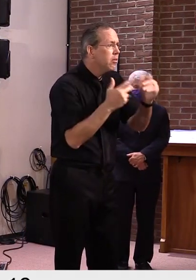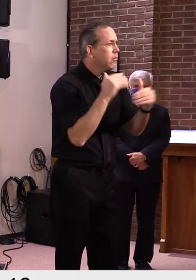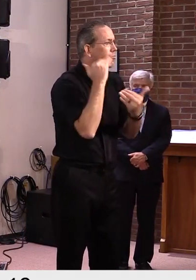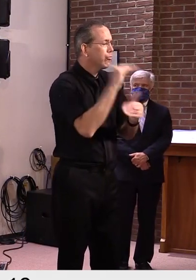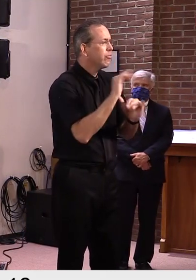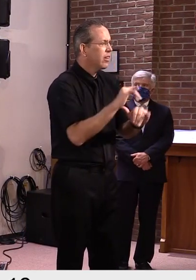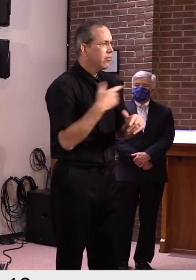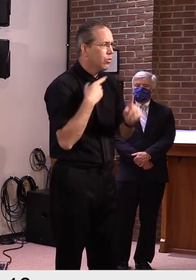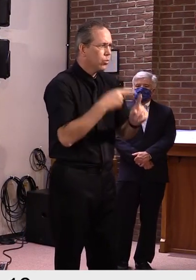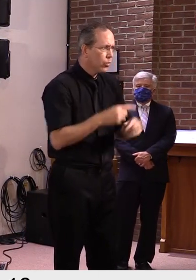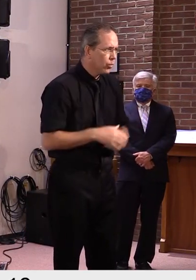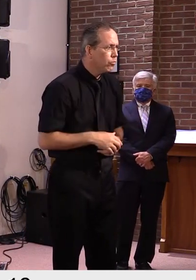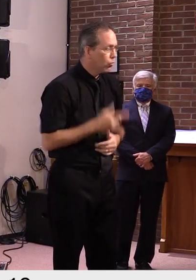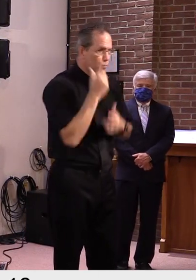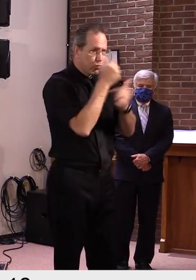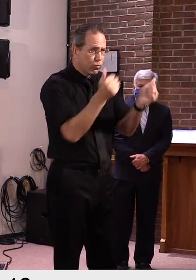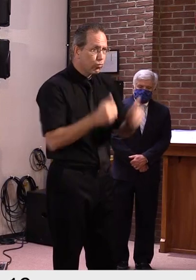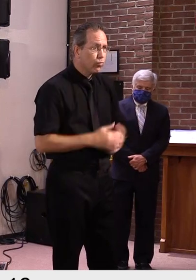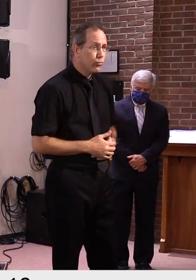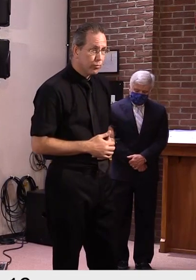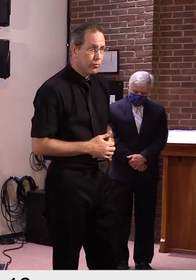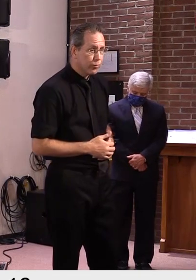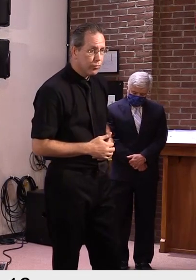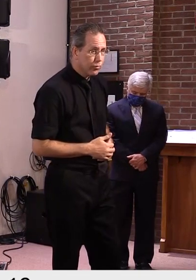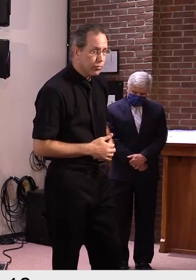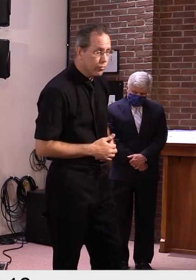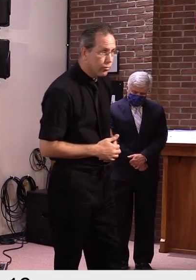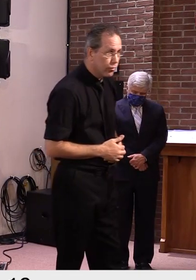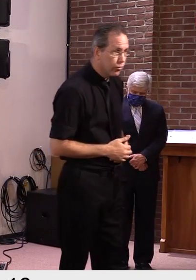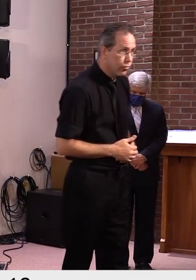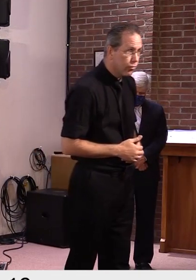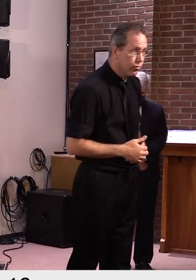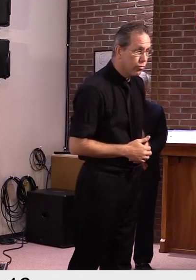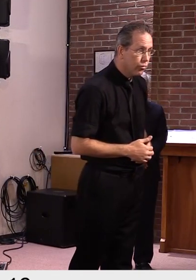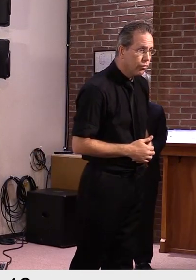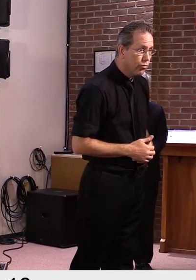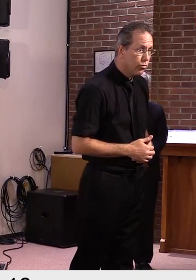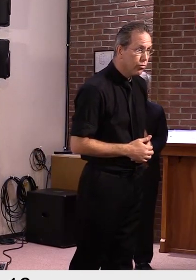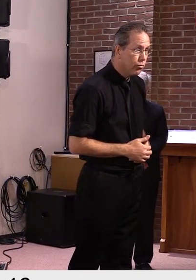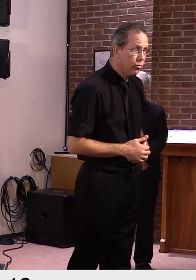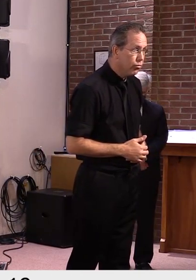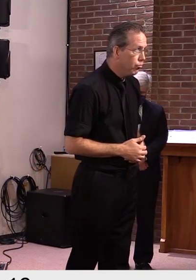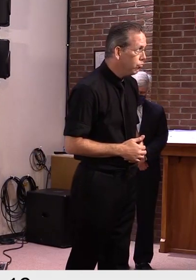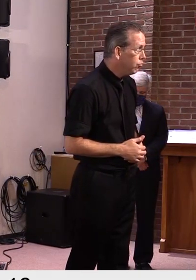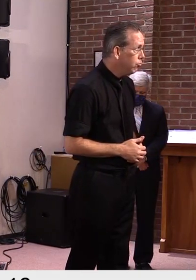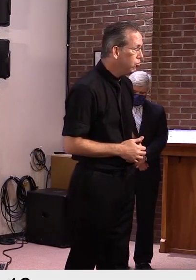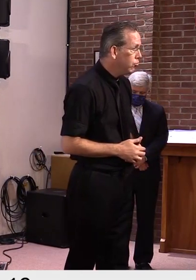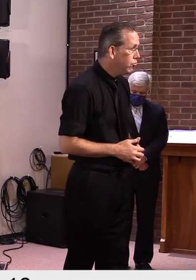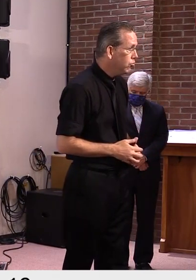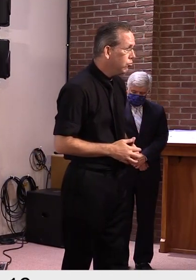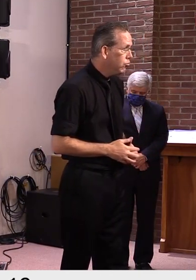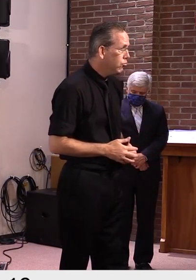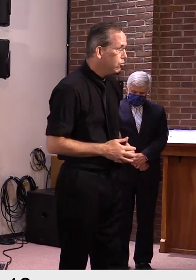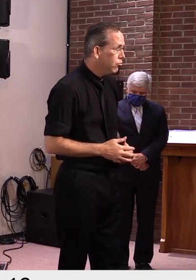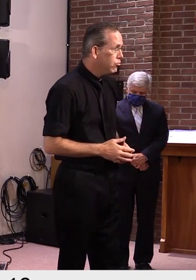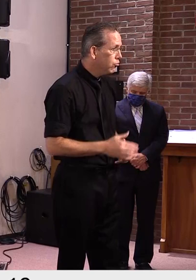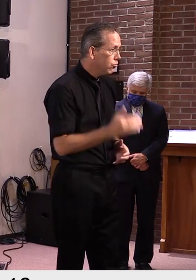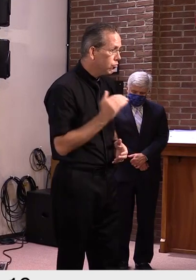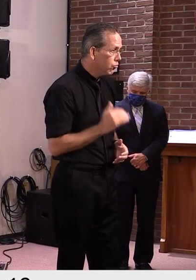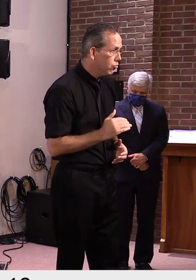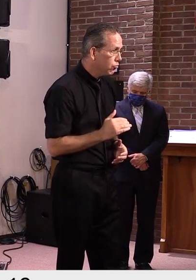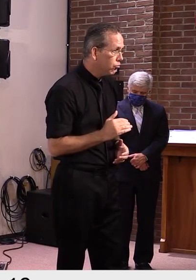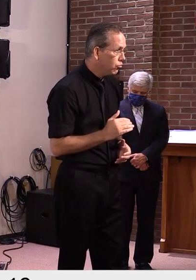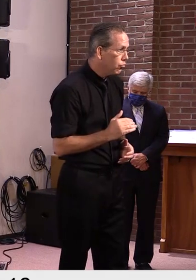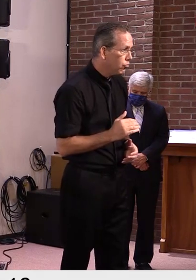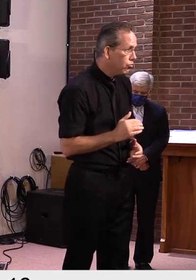Hi. Good afternoon. Governor, in following up on some of the education issues, I know of a teacher